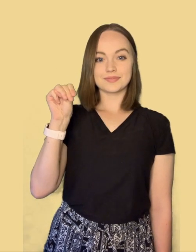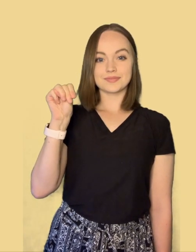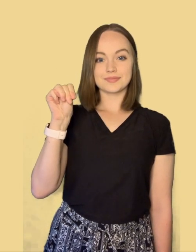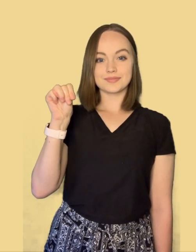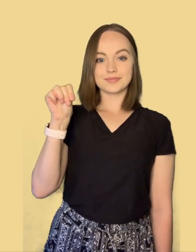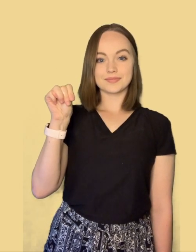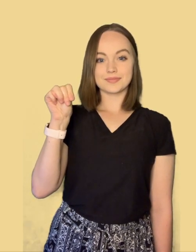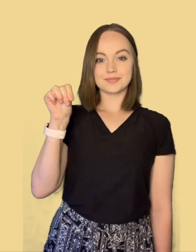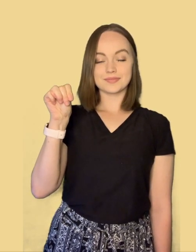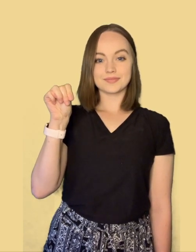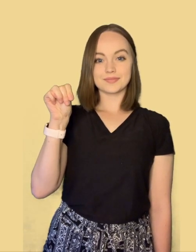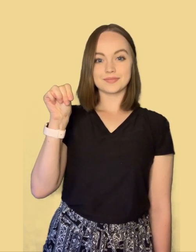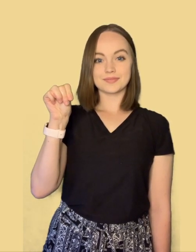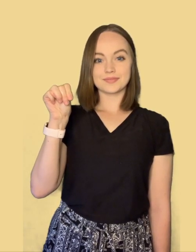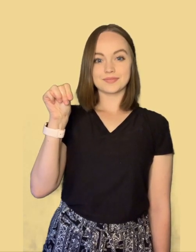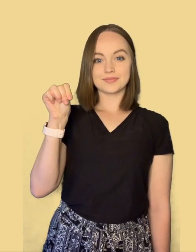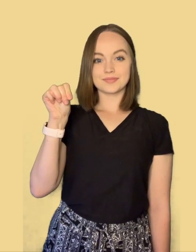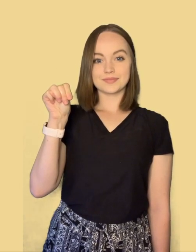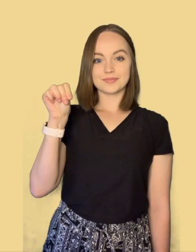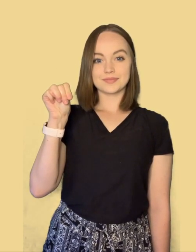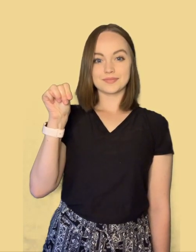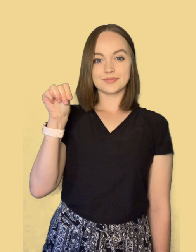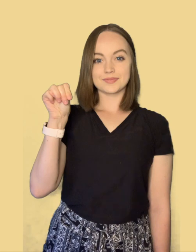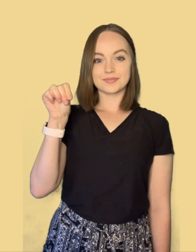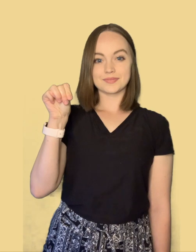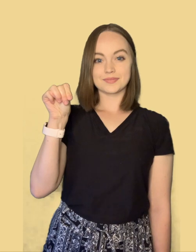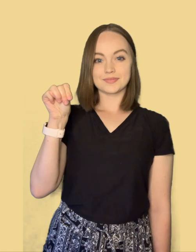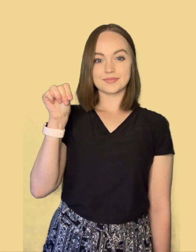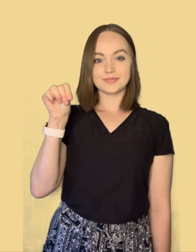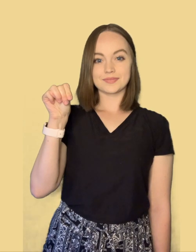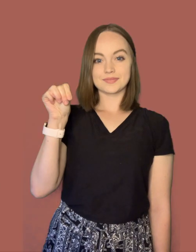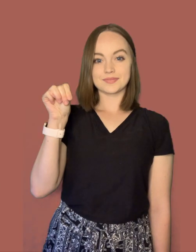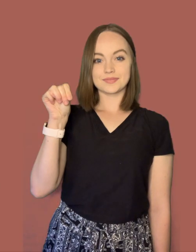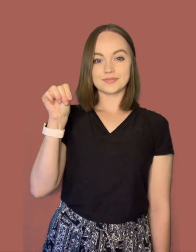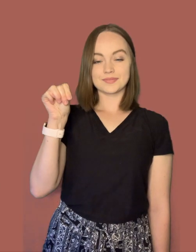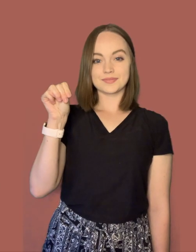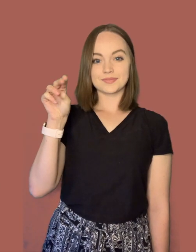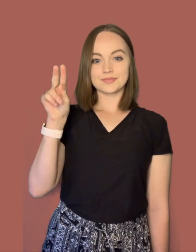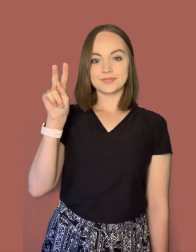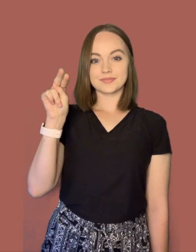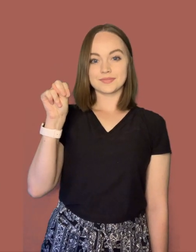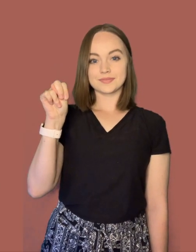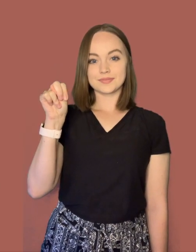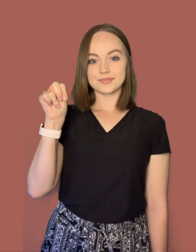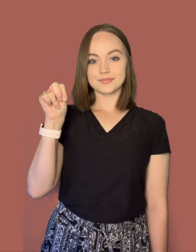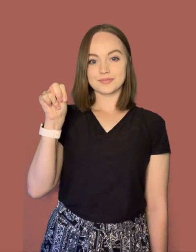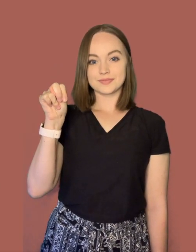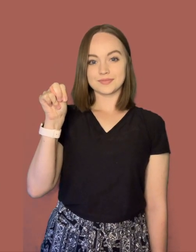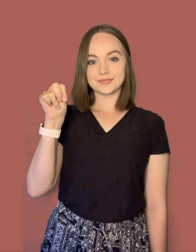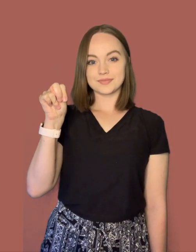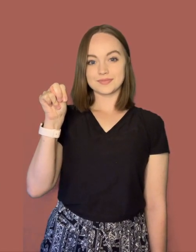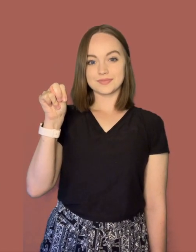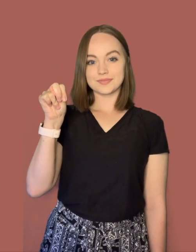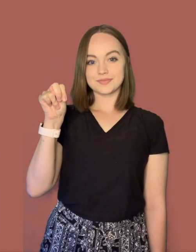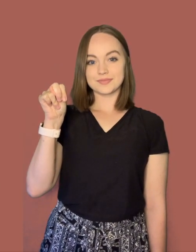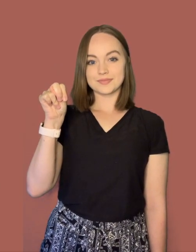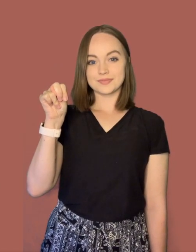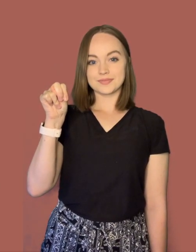M M N N